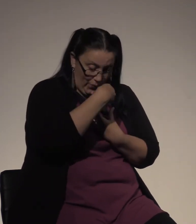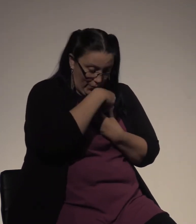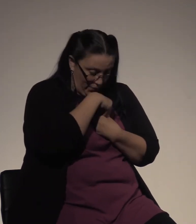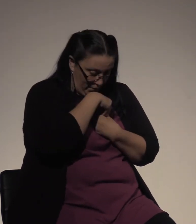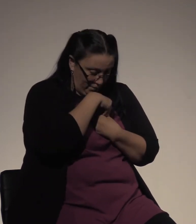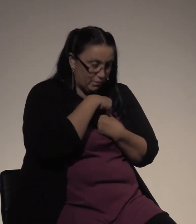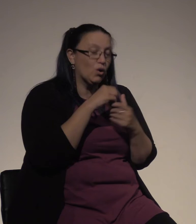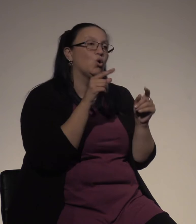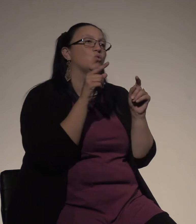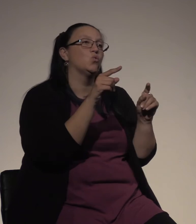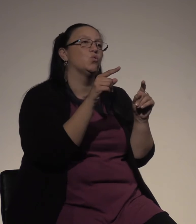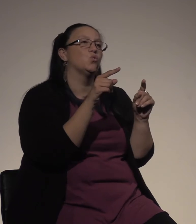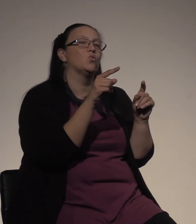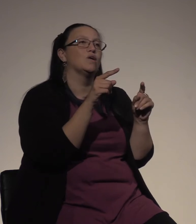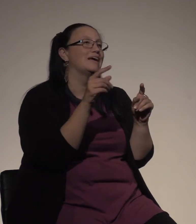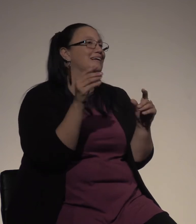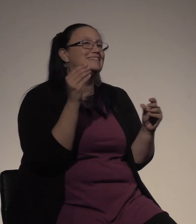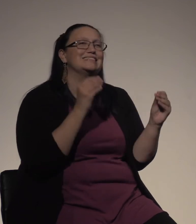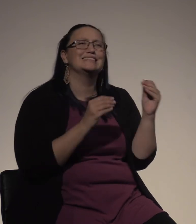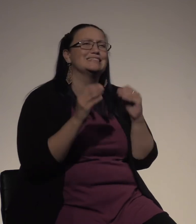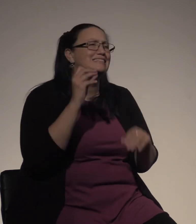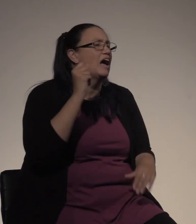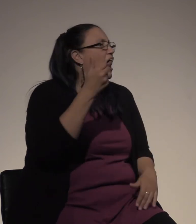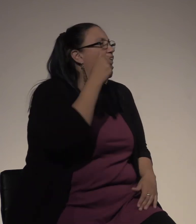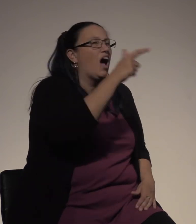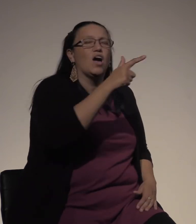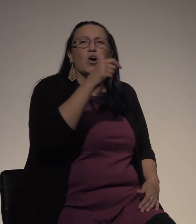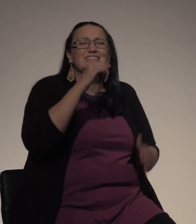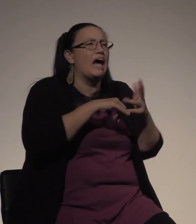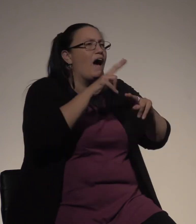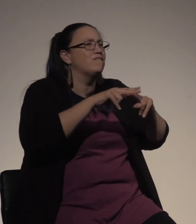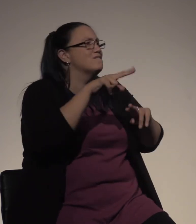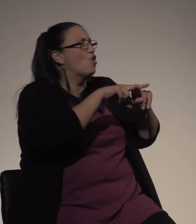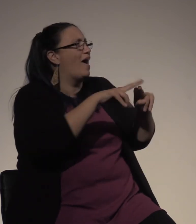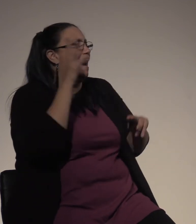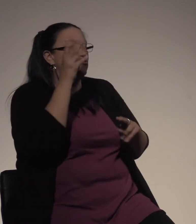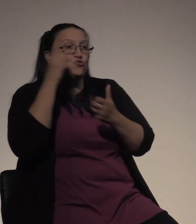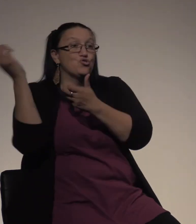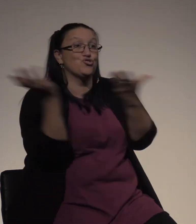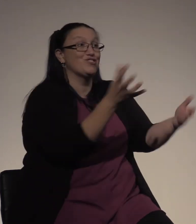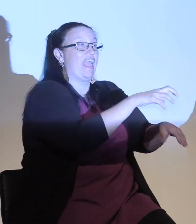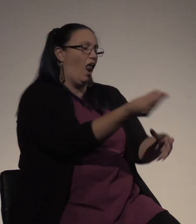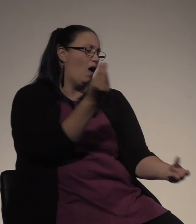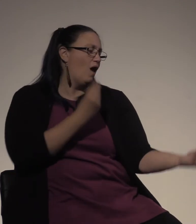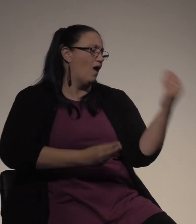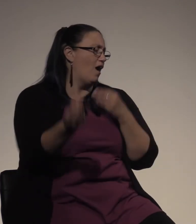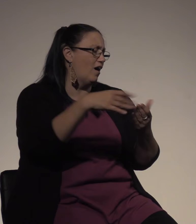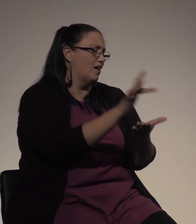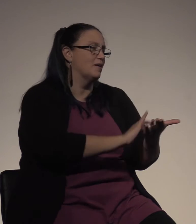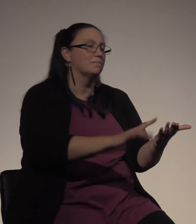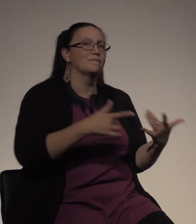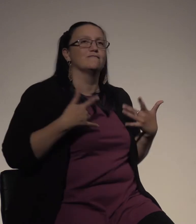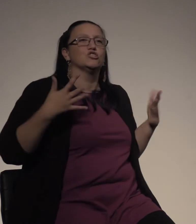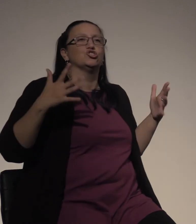You leave as fast as an employee on a Friday afternoon, and I, I walk out of an old me too.